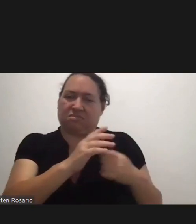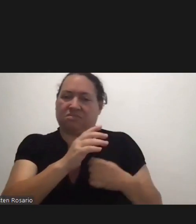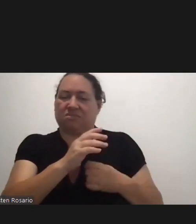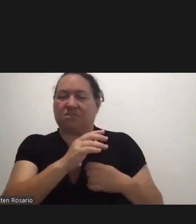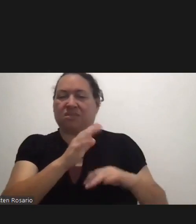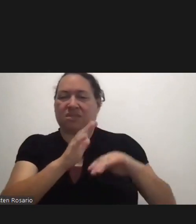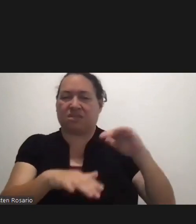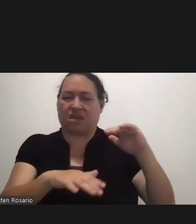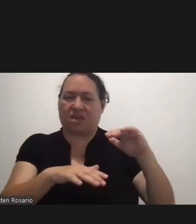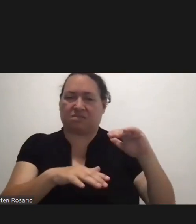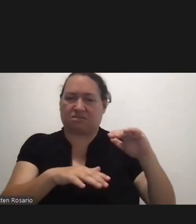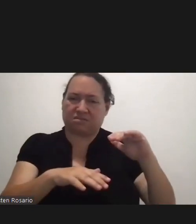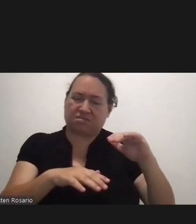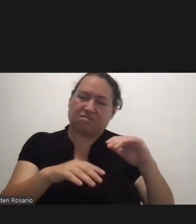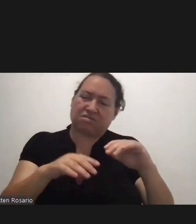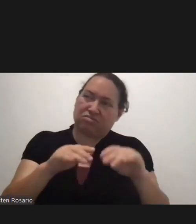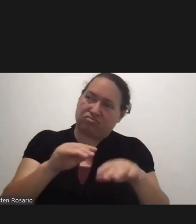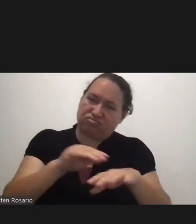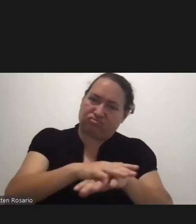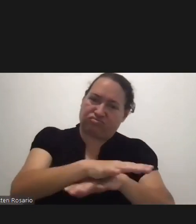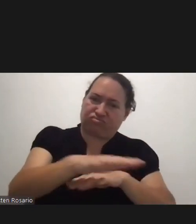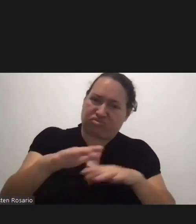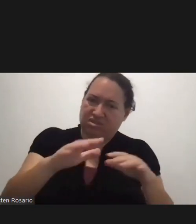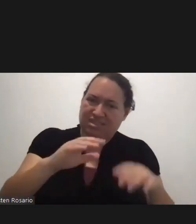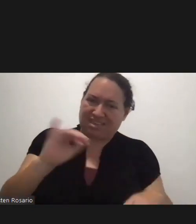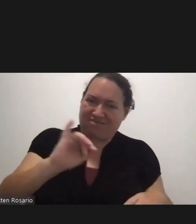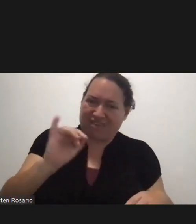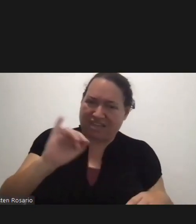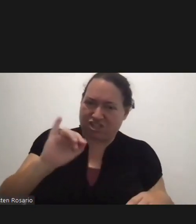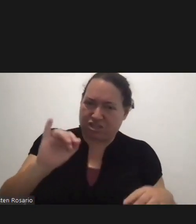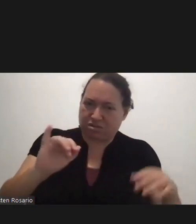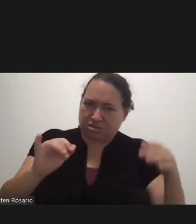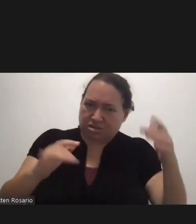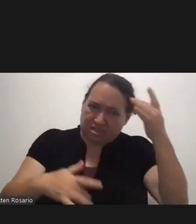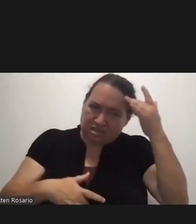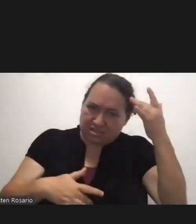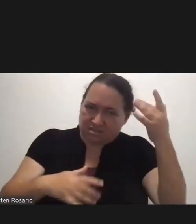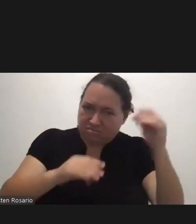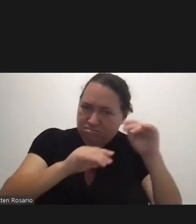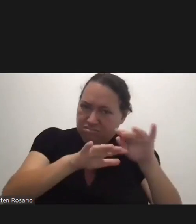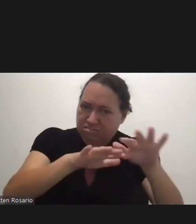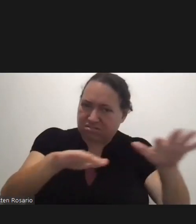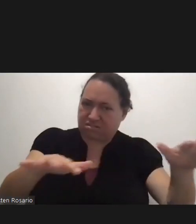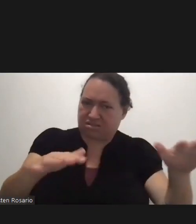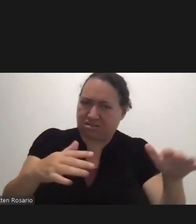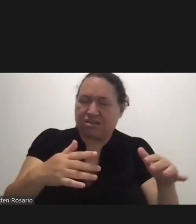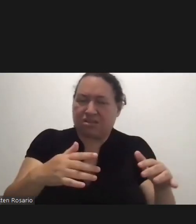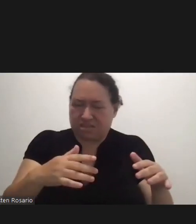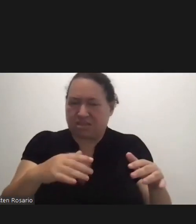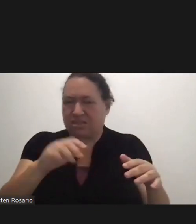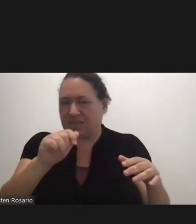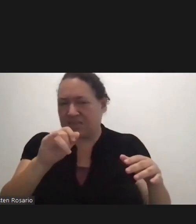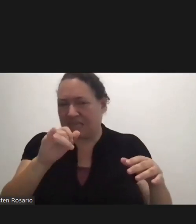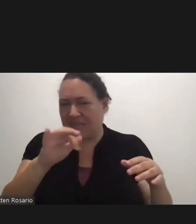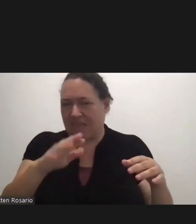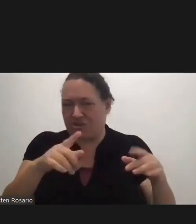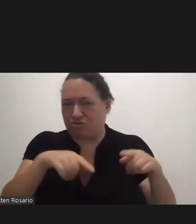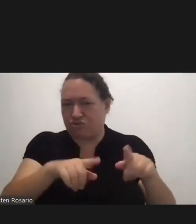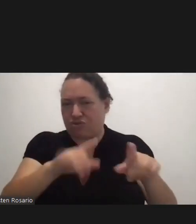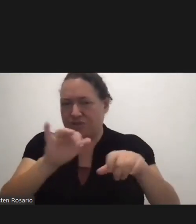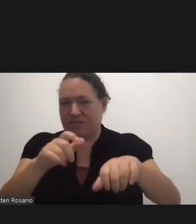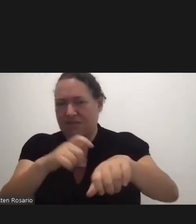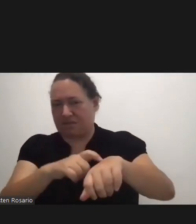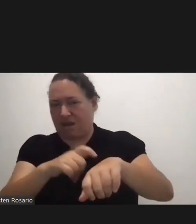Infected With Whatever Aerosol Transmission Is Happening At That Time So